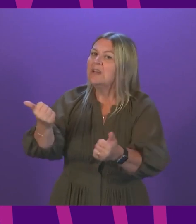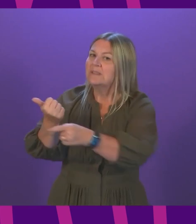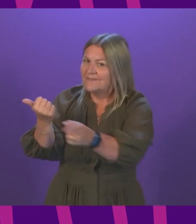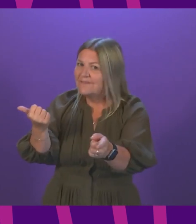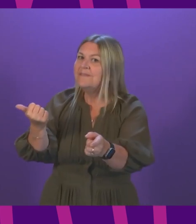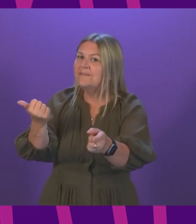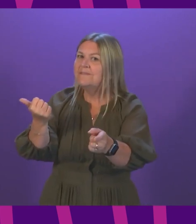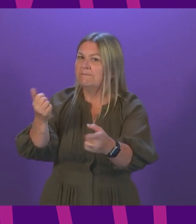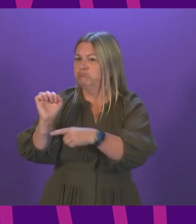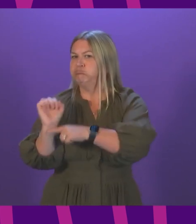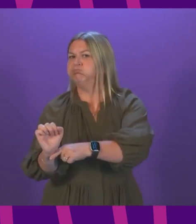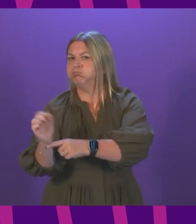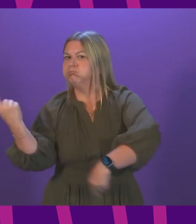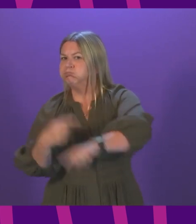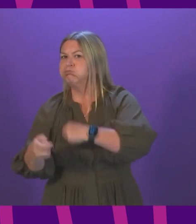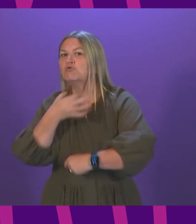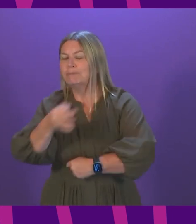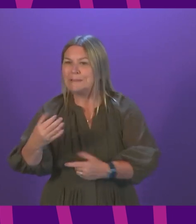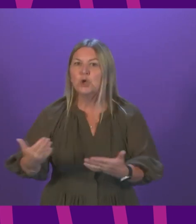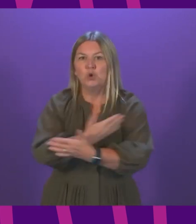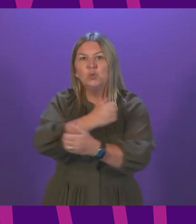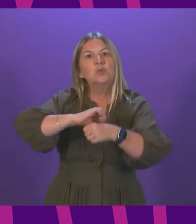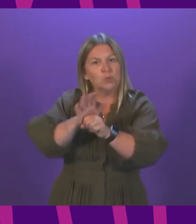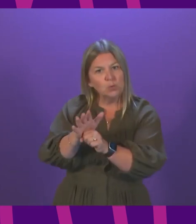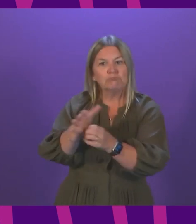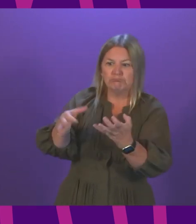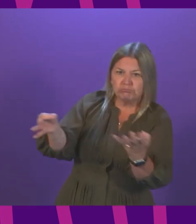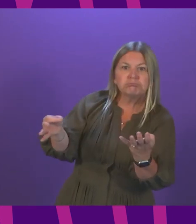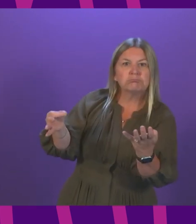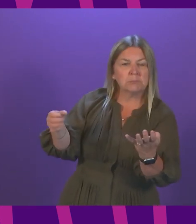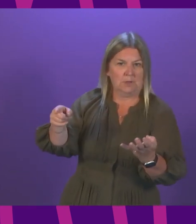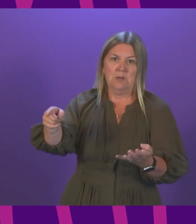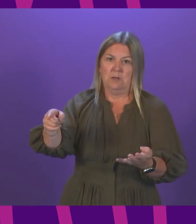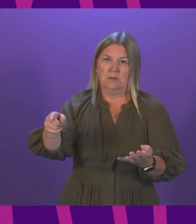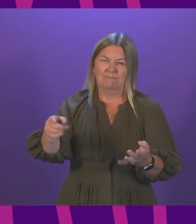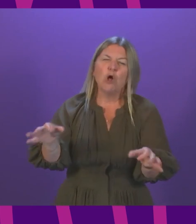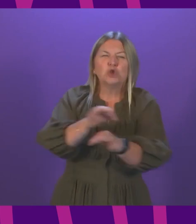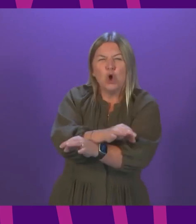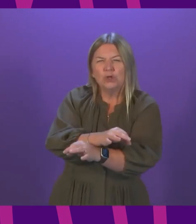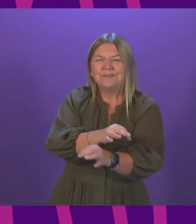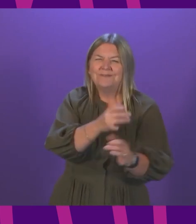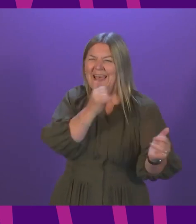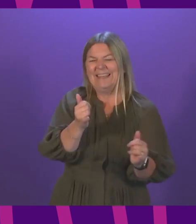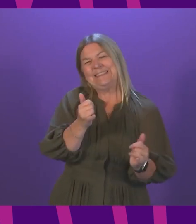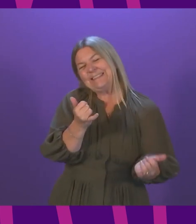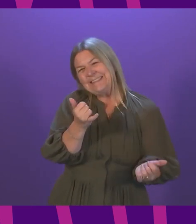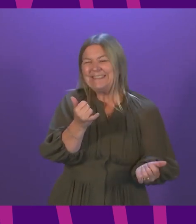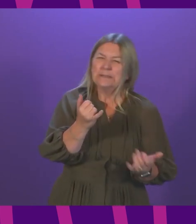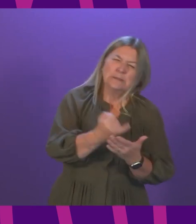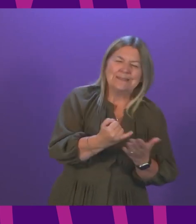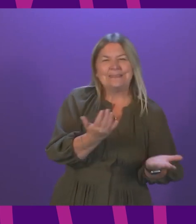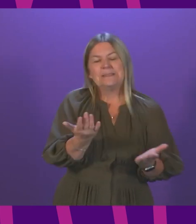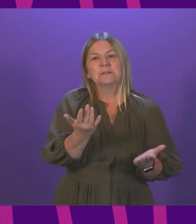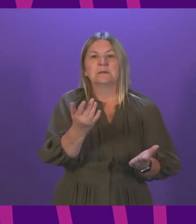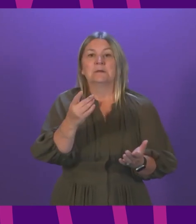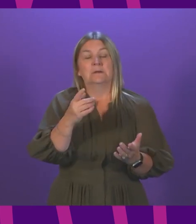at guarding against the risk of new variants than alternative tests. They are more likely to identify positive tests than